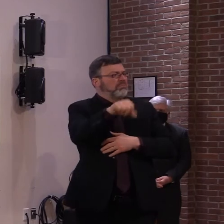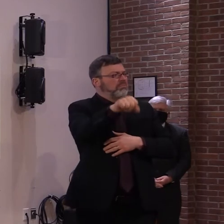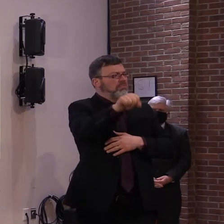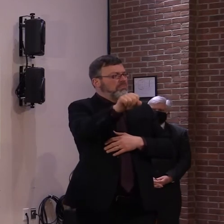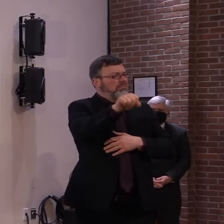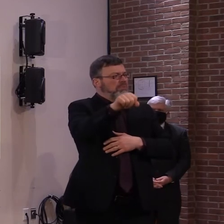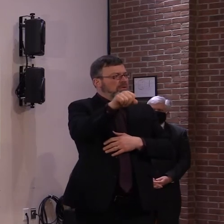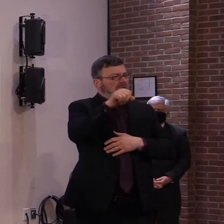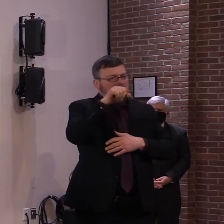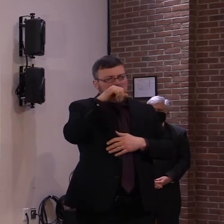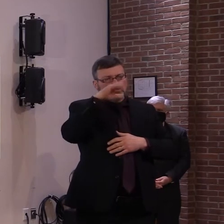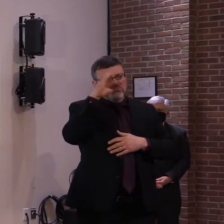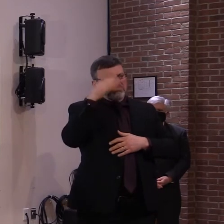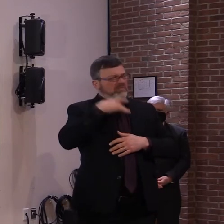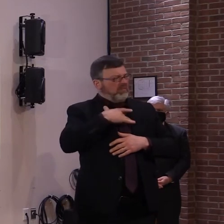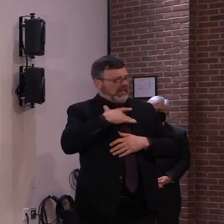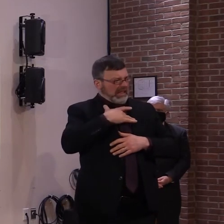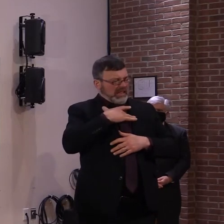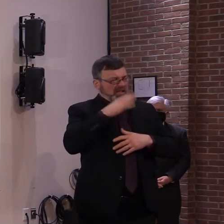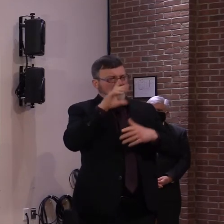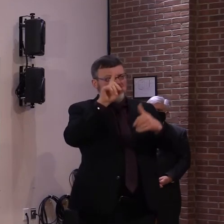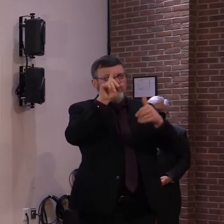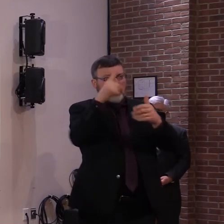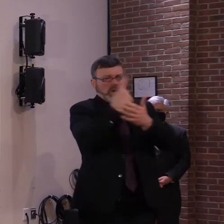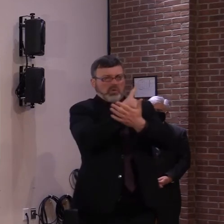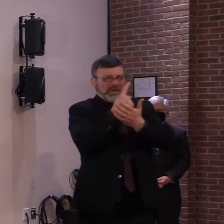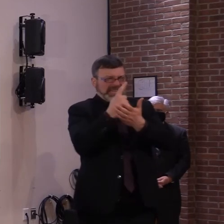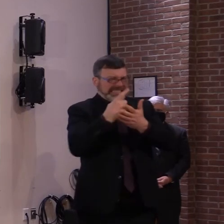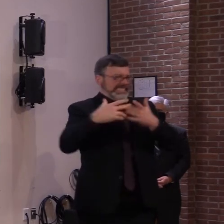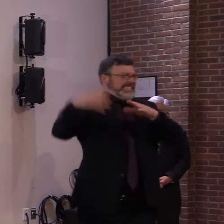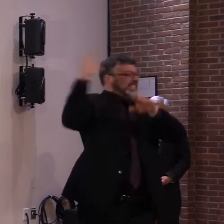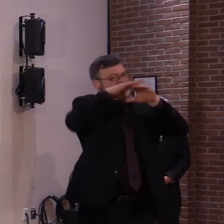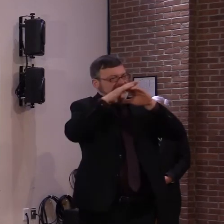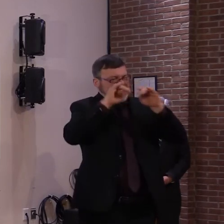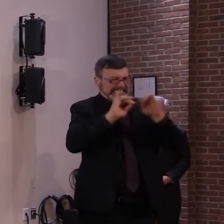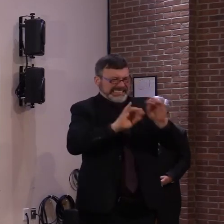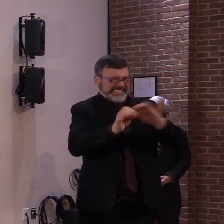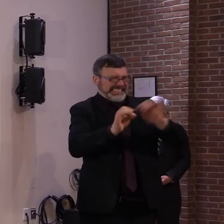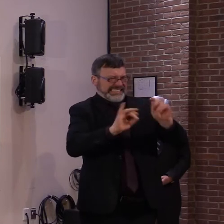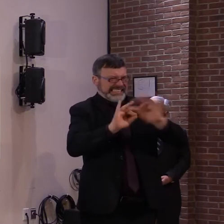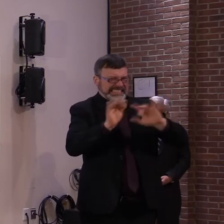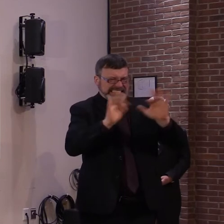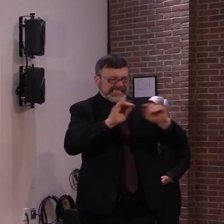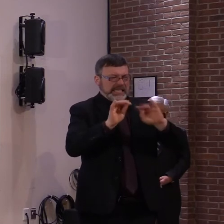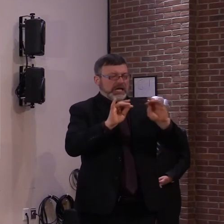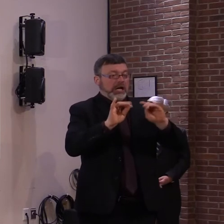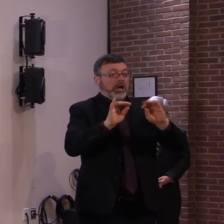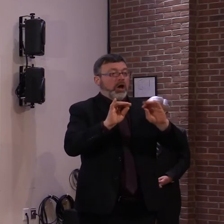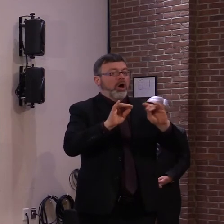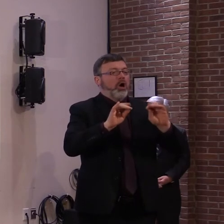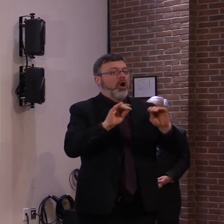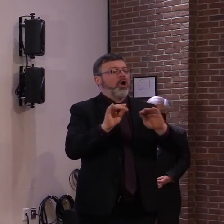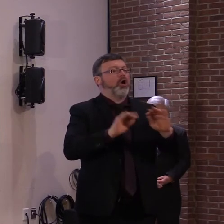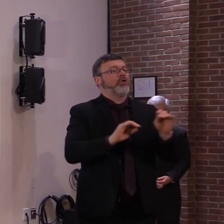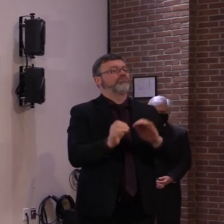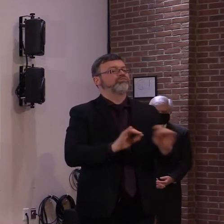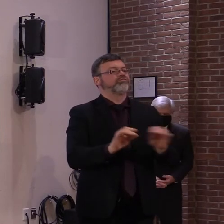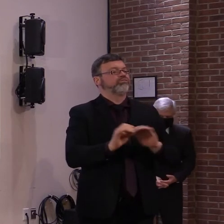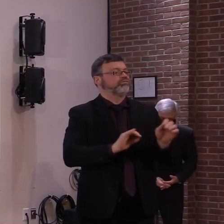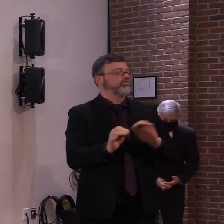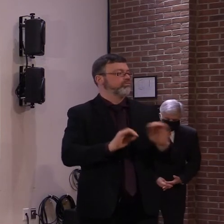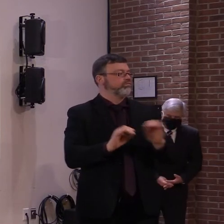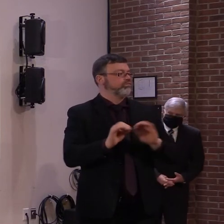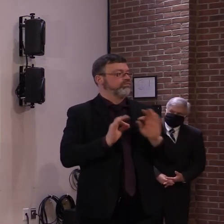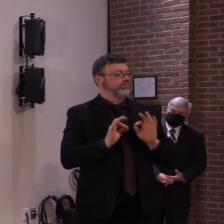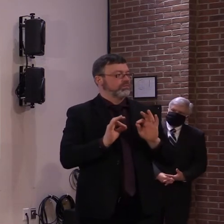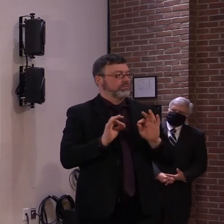why we're advocating for people to go to the online system first, uh, and not call in. It's the call-ins that's going to be,